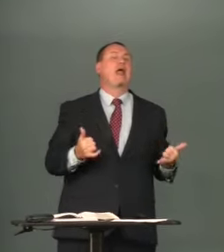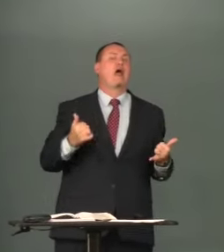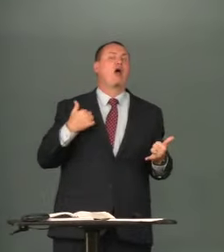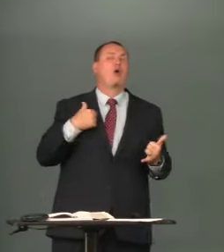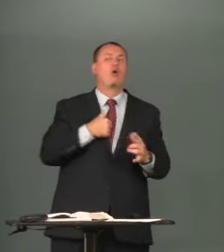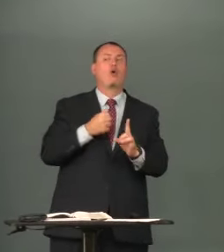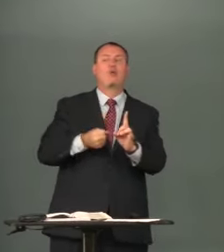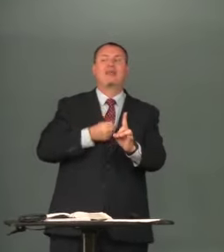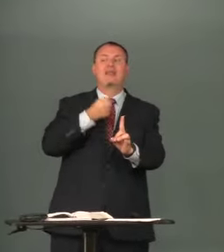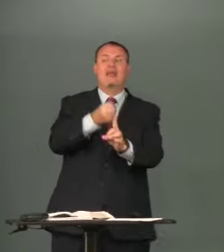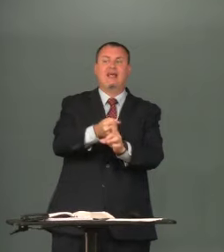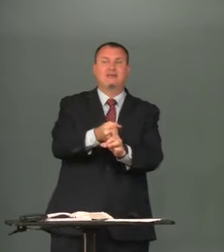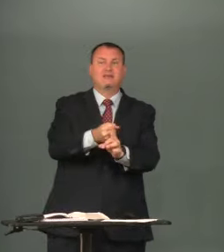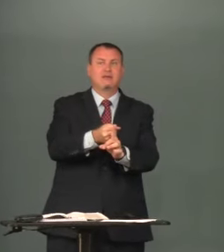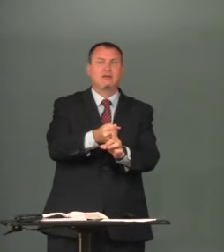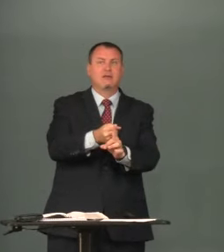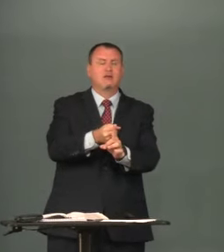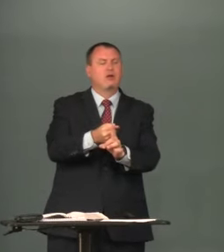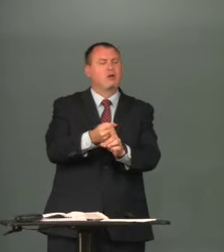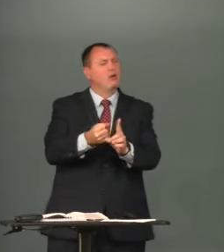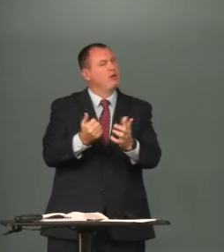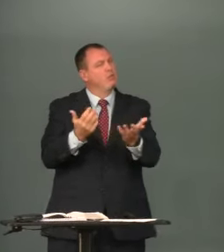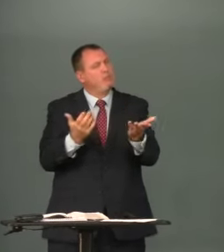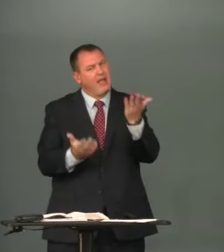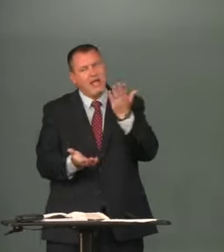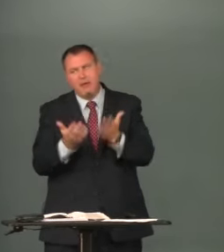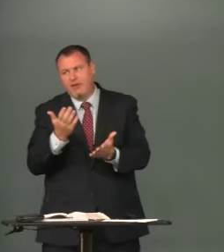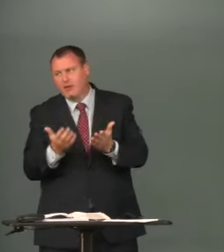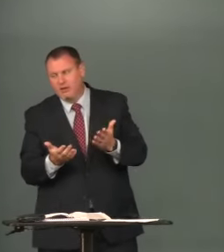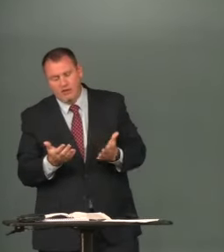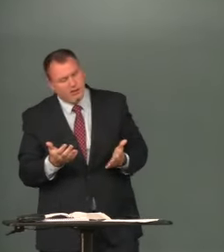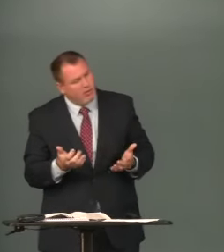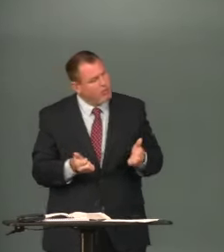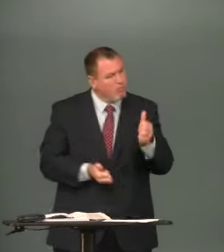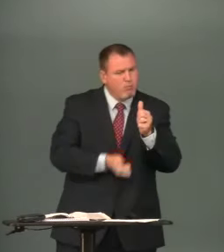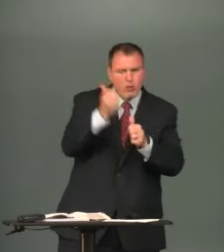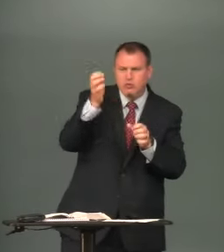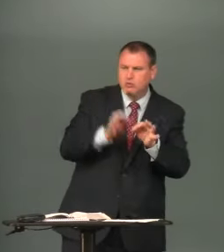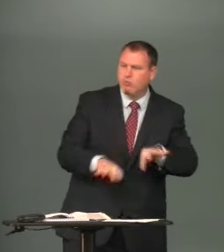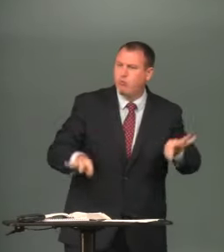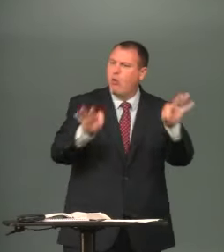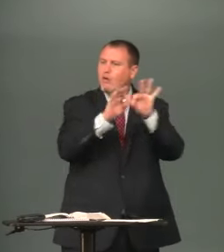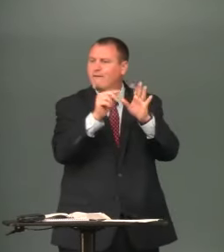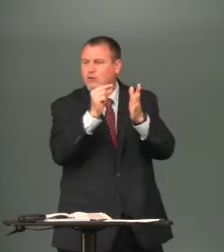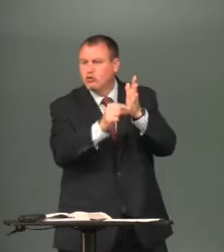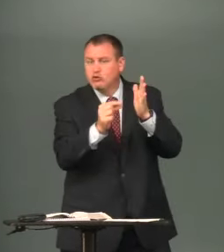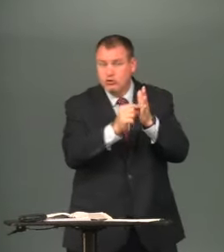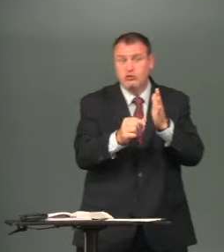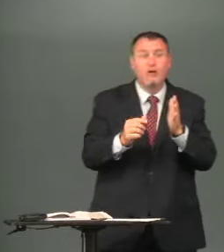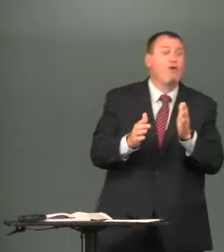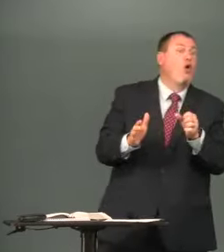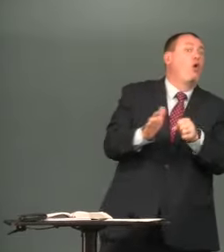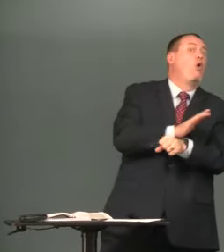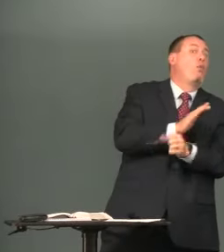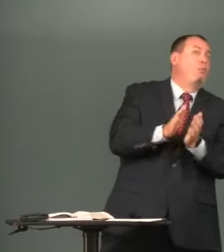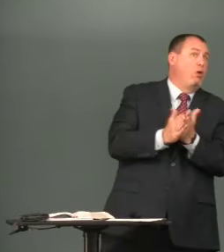Paul says now we come to maybe the most important verse